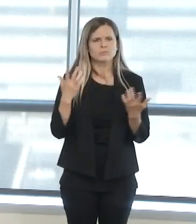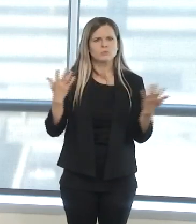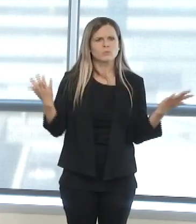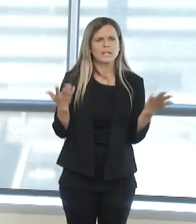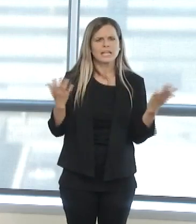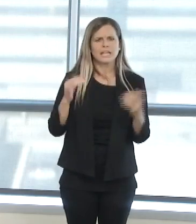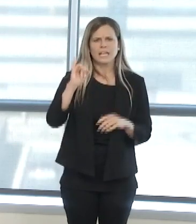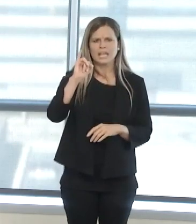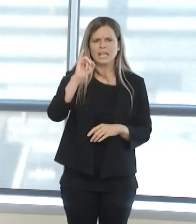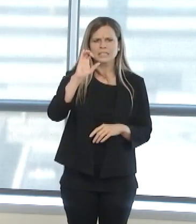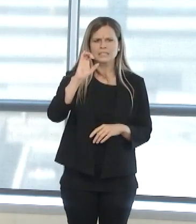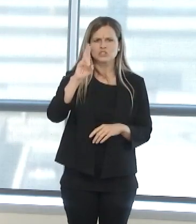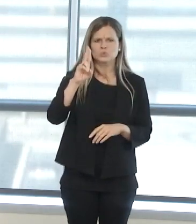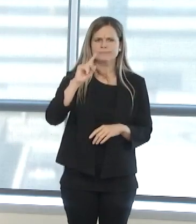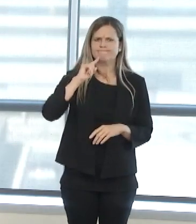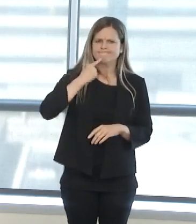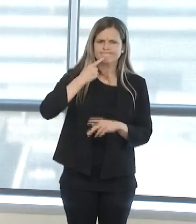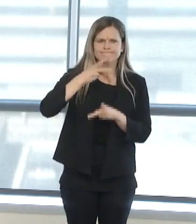Dr. Sanders?